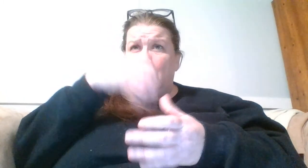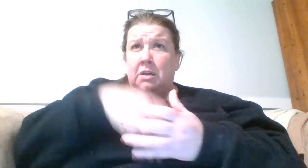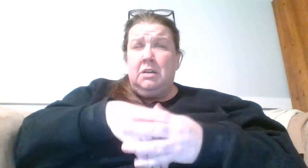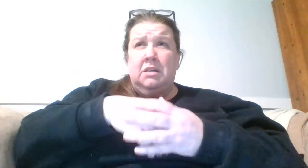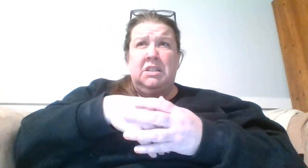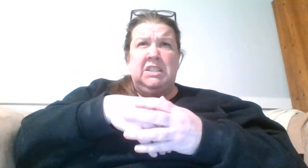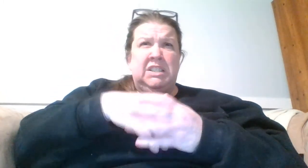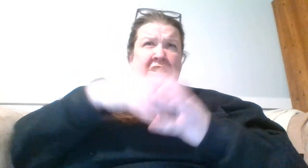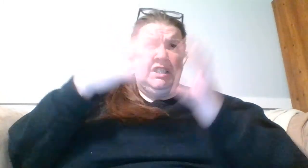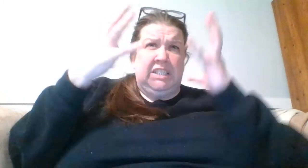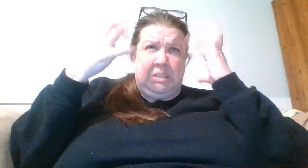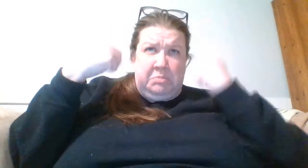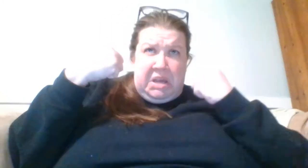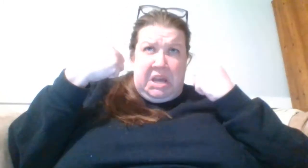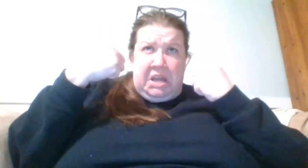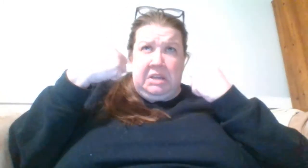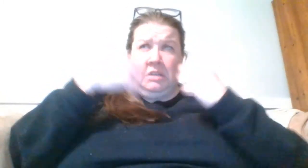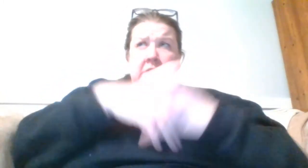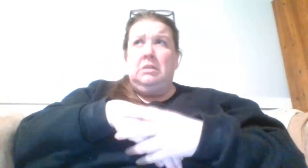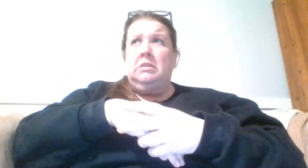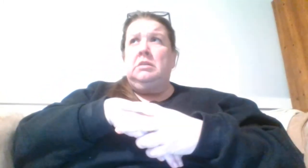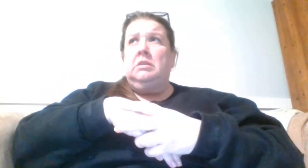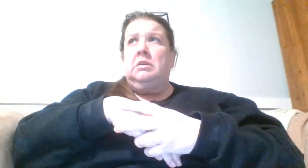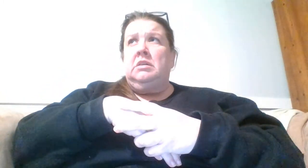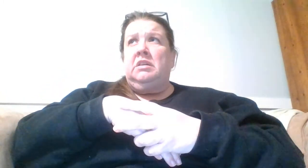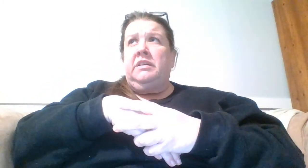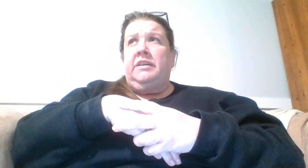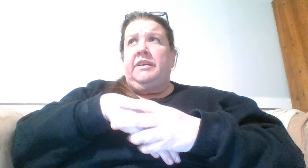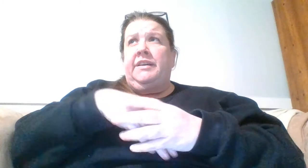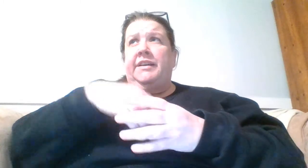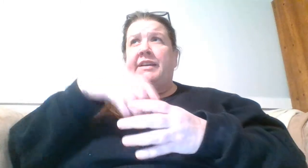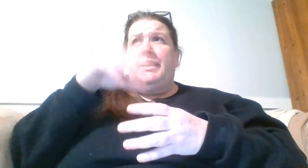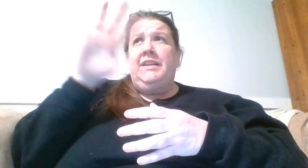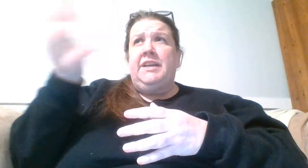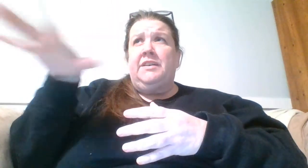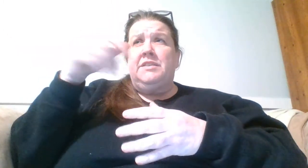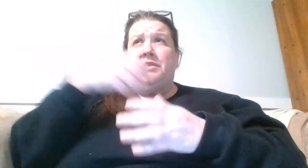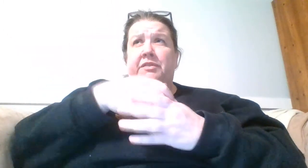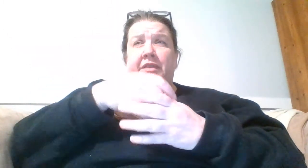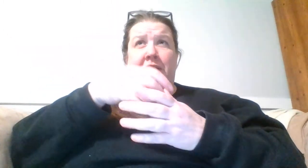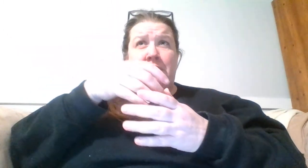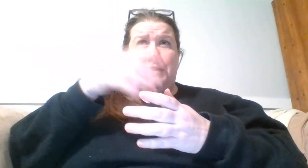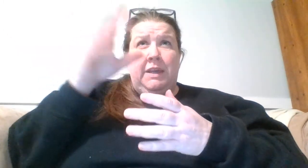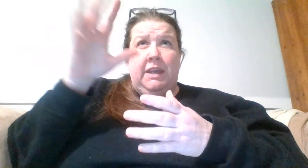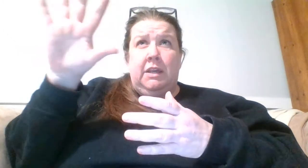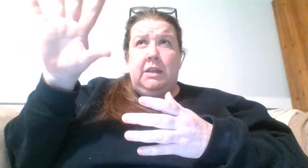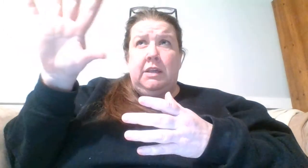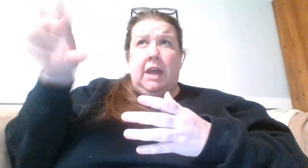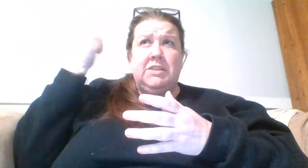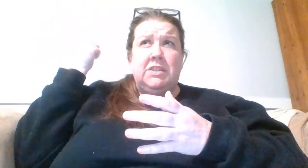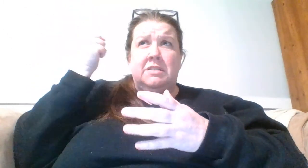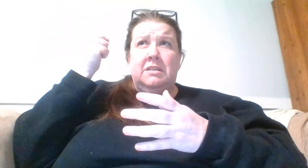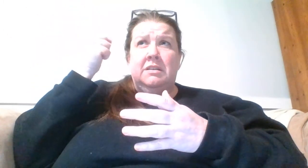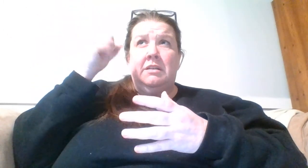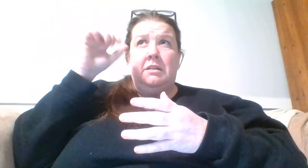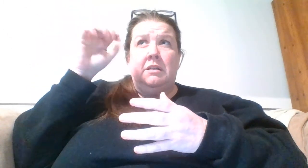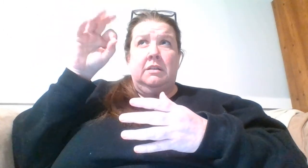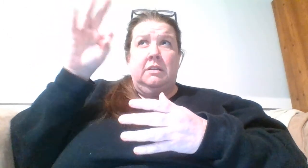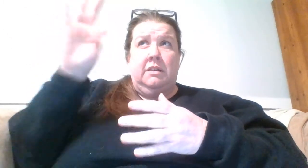gets mad. And he tells the...so he catches the